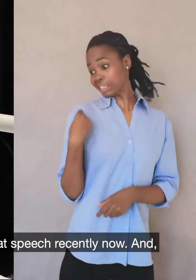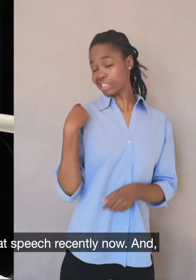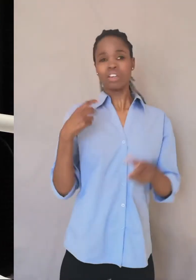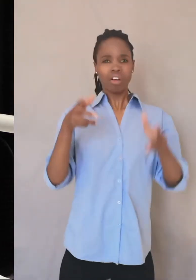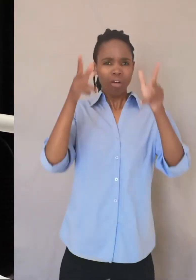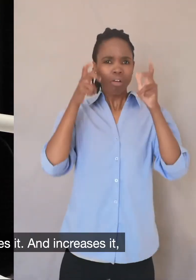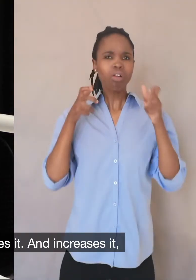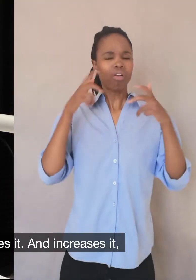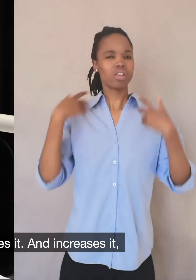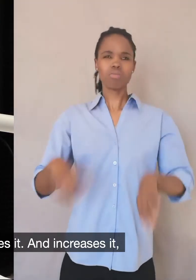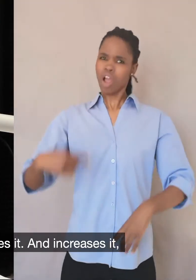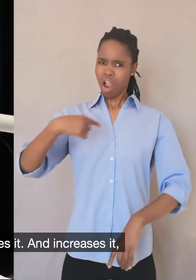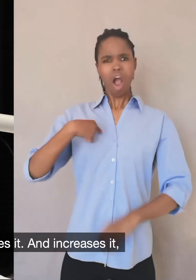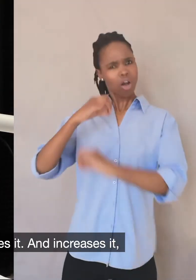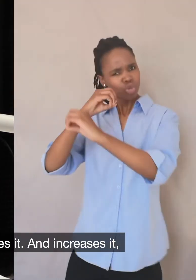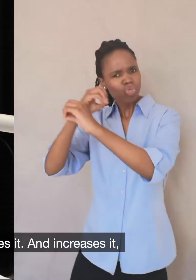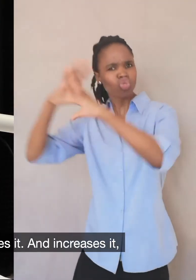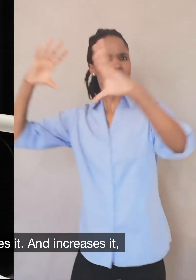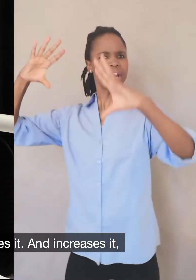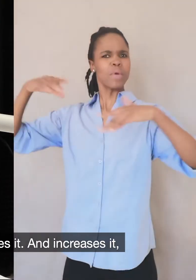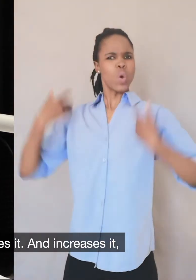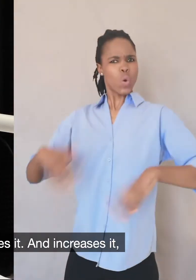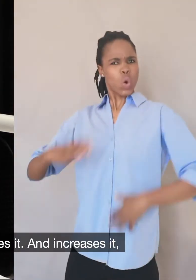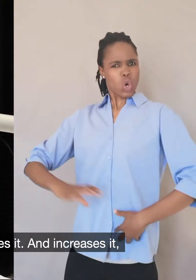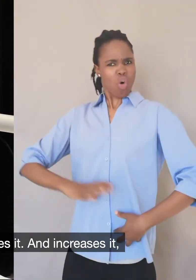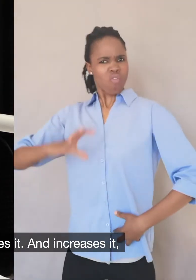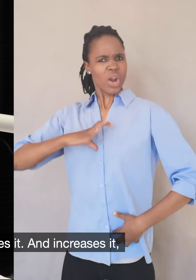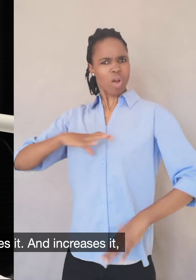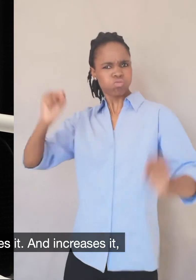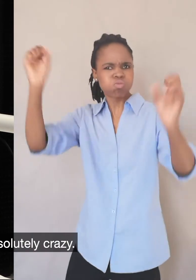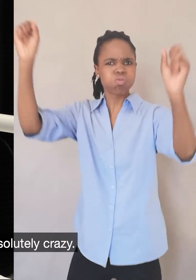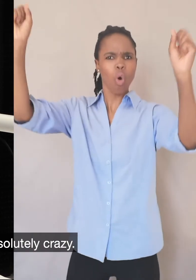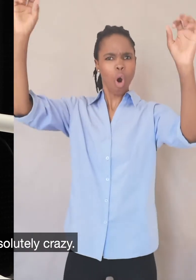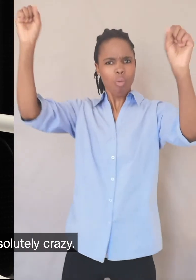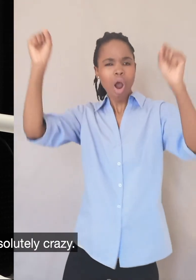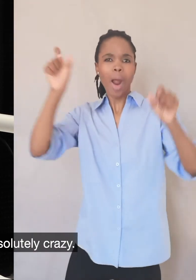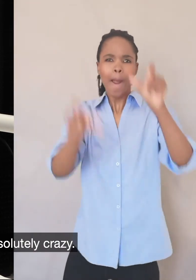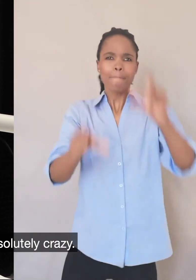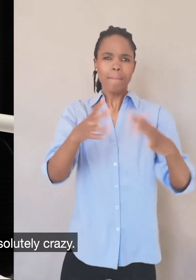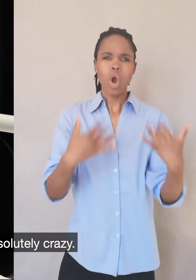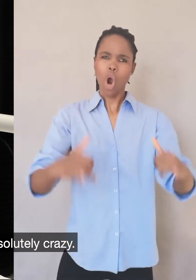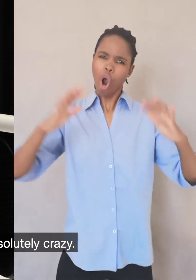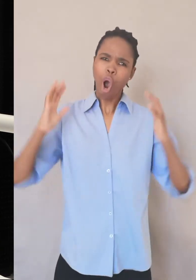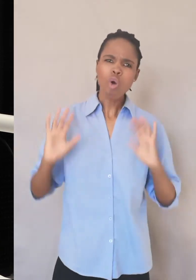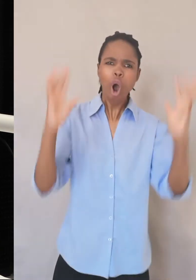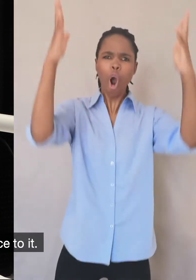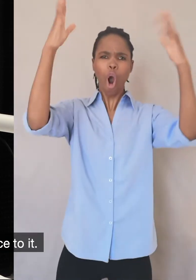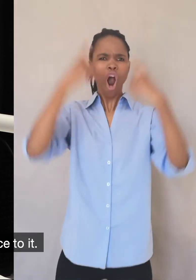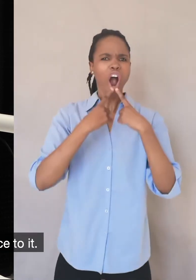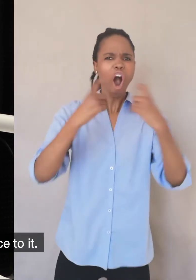And I have a dream. And he just increases it and he increases it. And the people are going absolutely crazy. You can't do